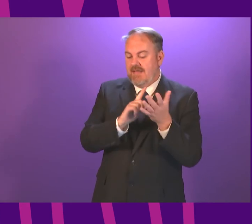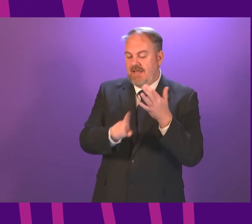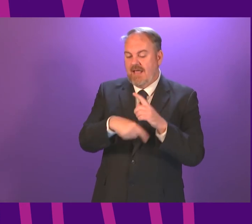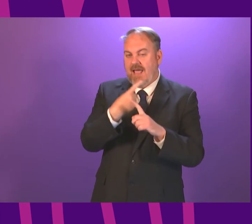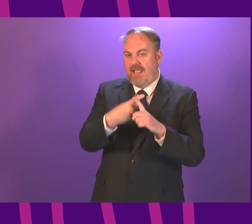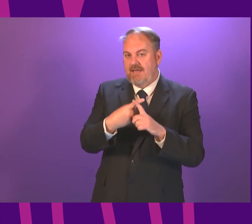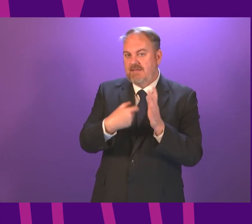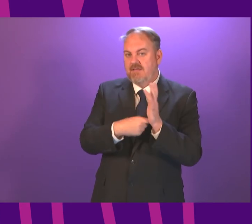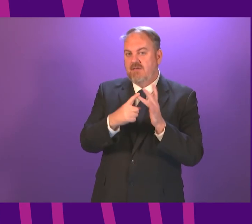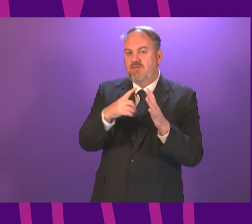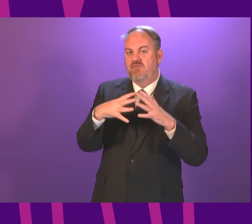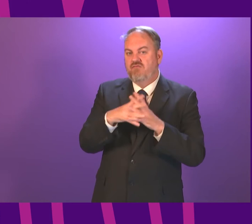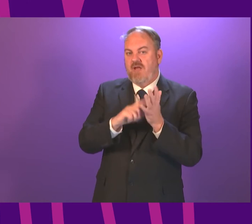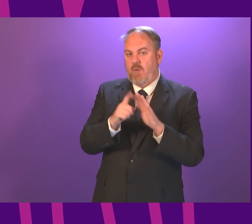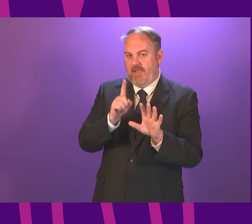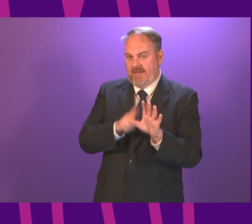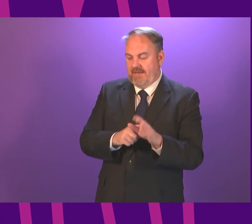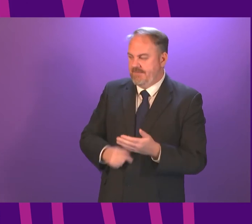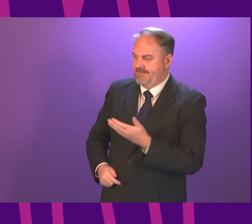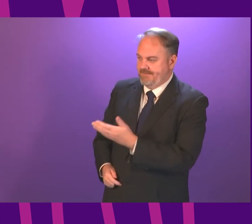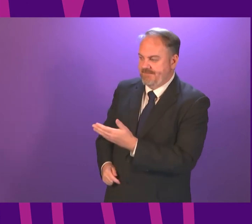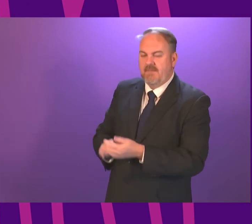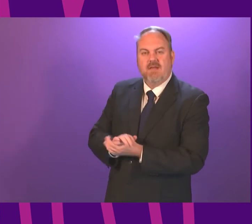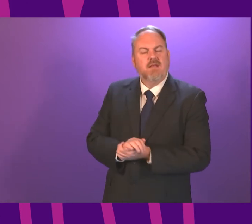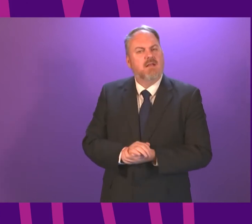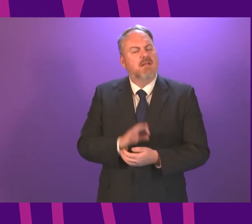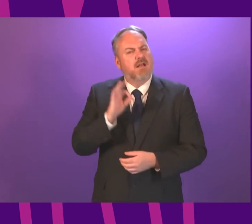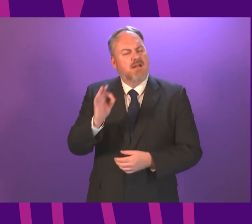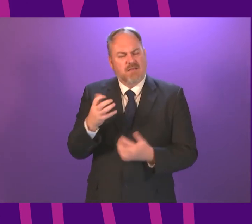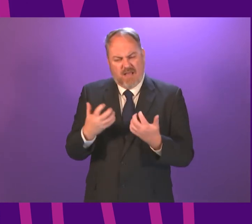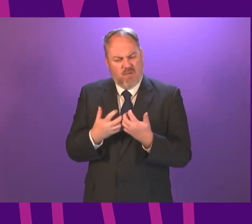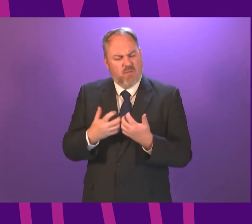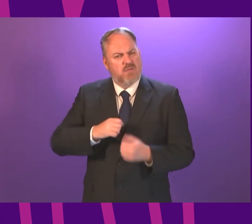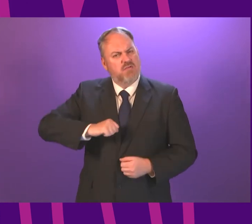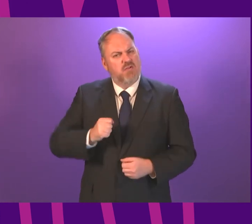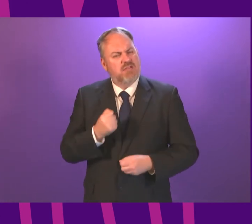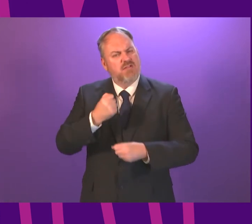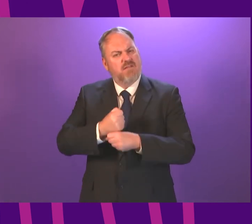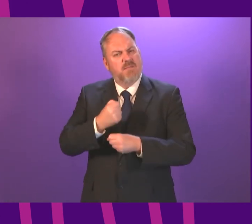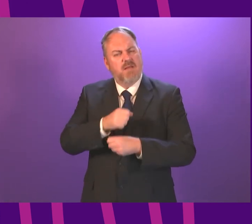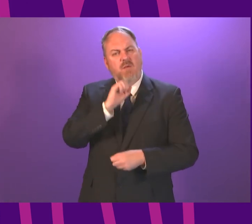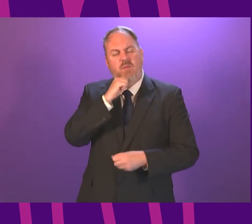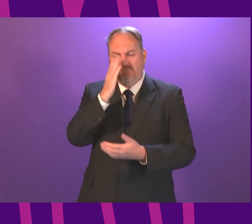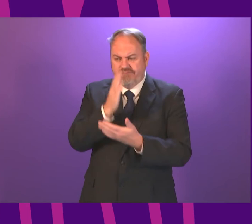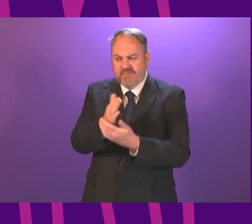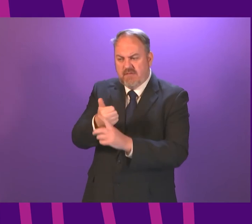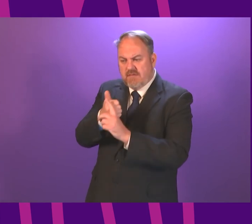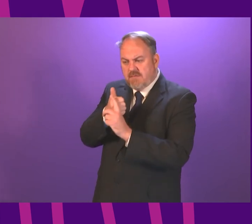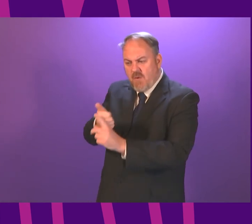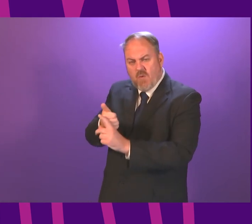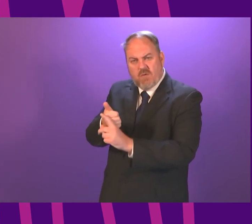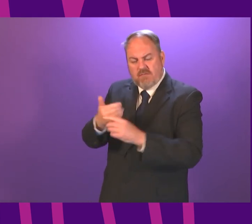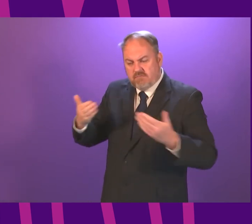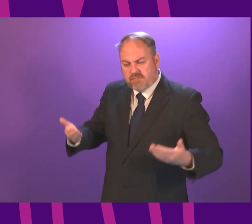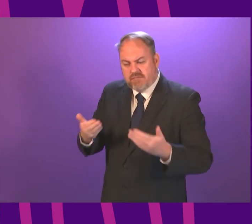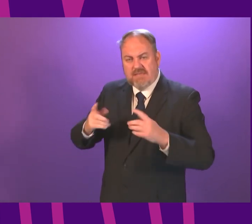Thank you, President and Officer. To ask the First Minister what action the Scottish Government plans to take to support teachers with the challenges